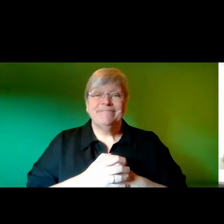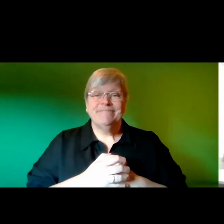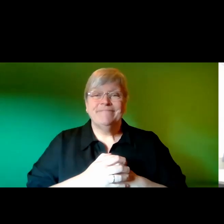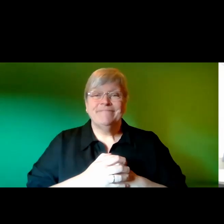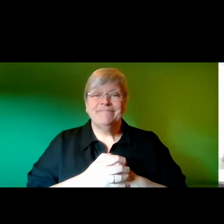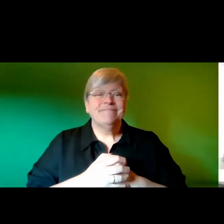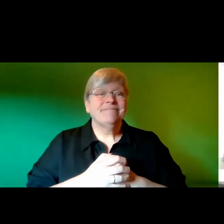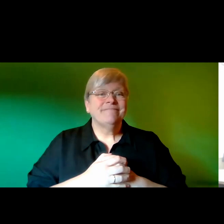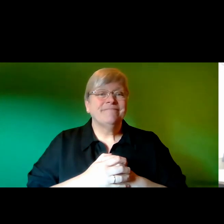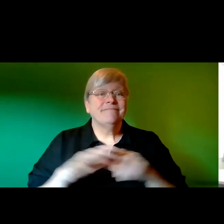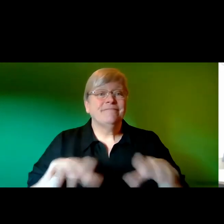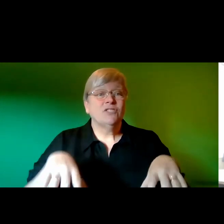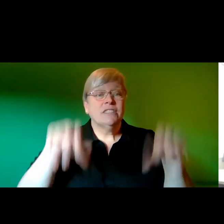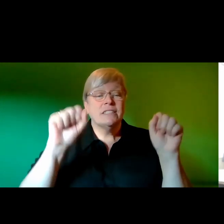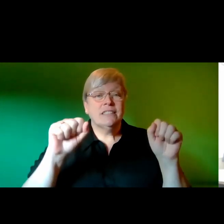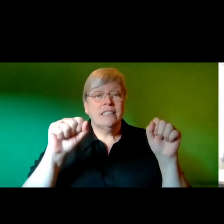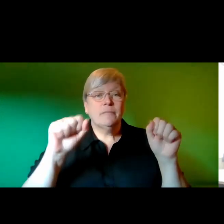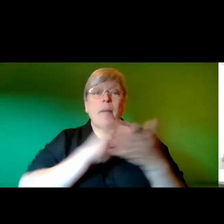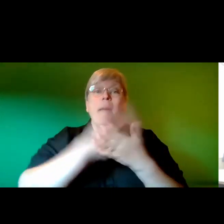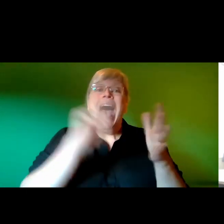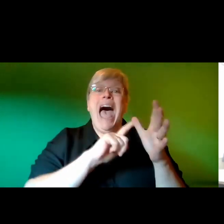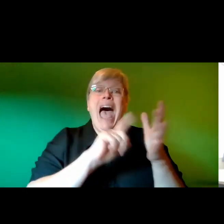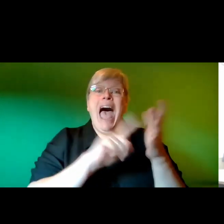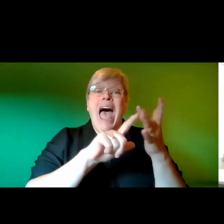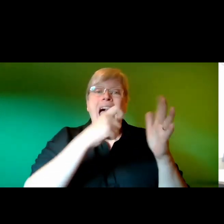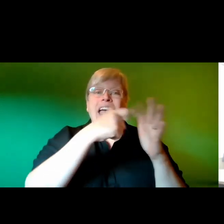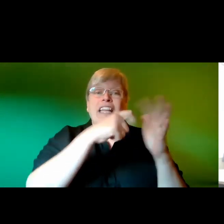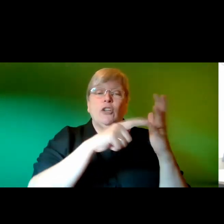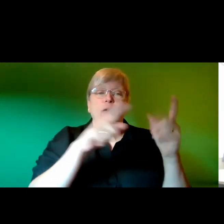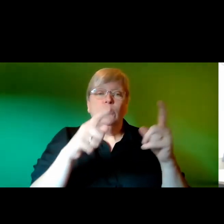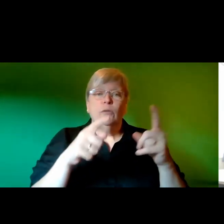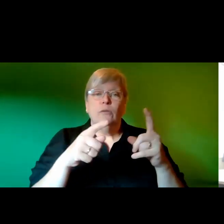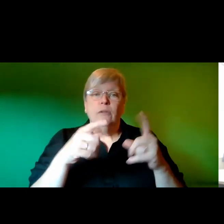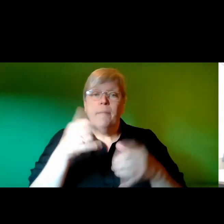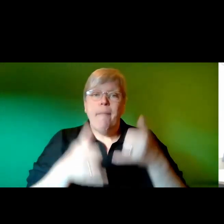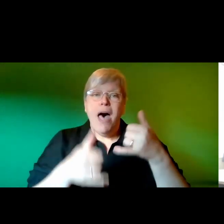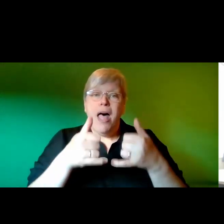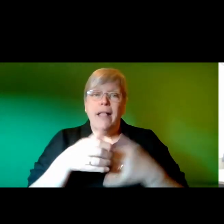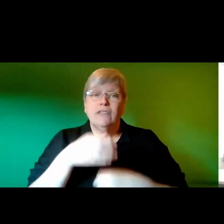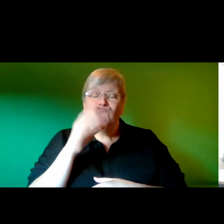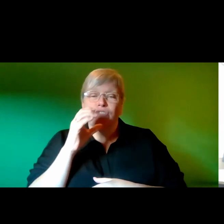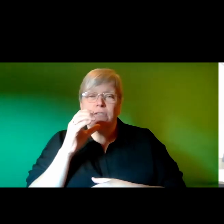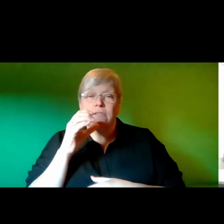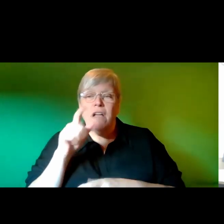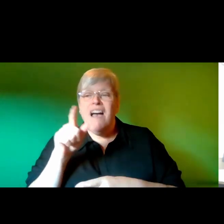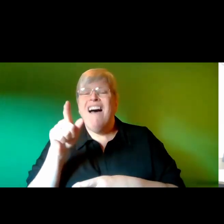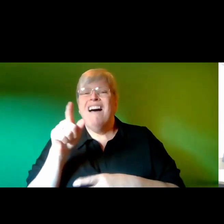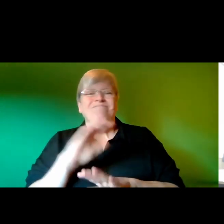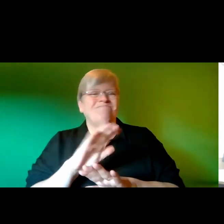so I'll start with my haiku I drank the milk realized it was mayonnaise